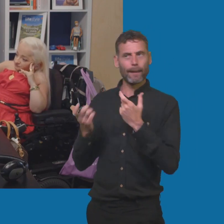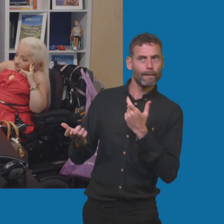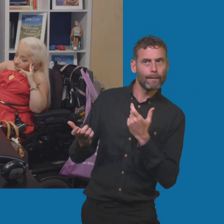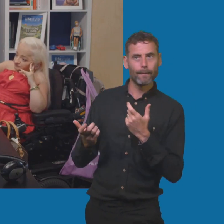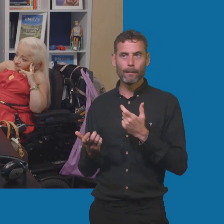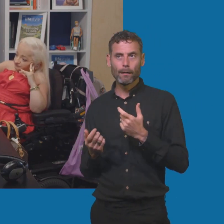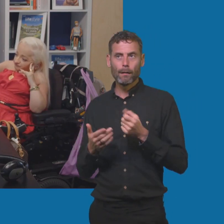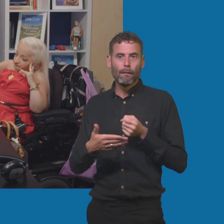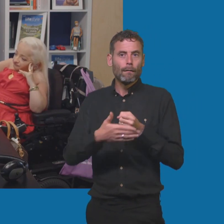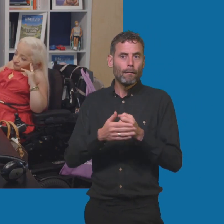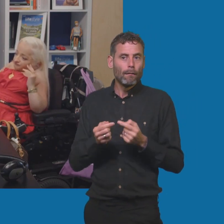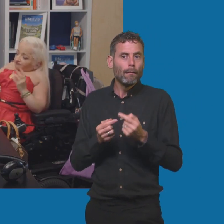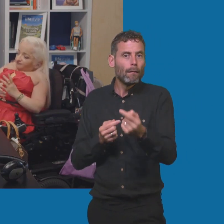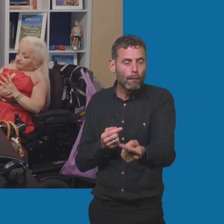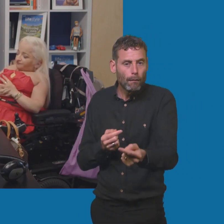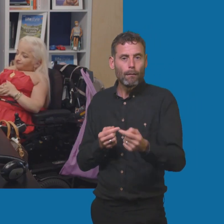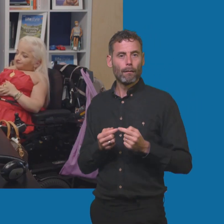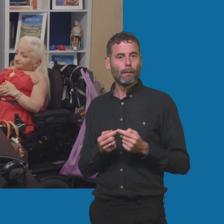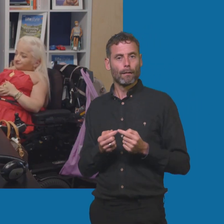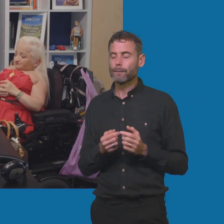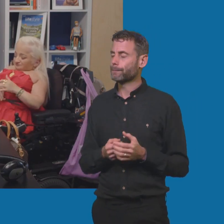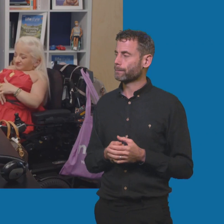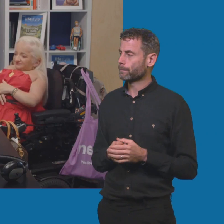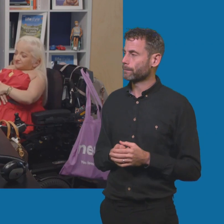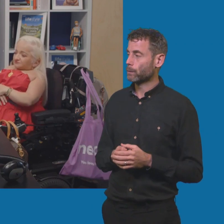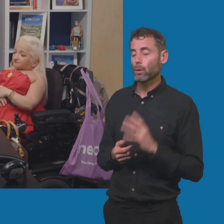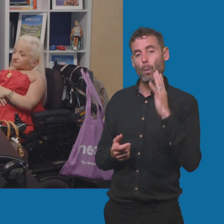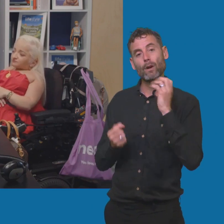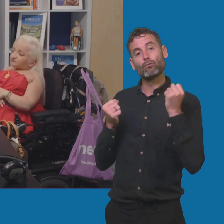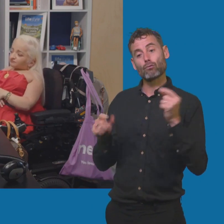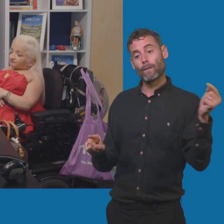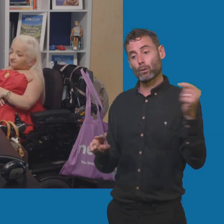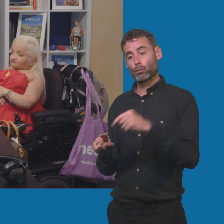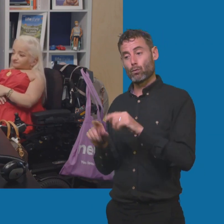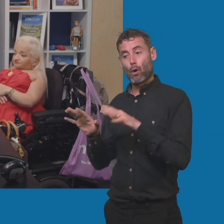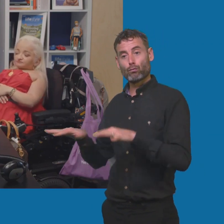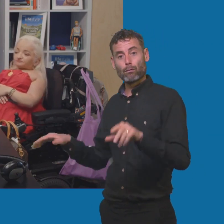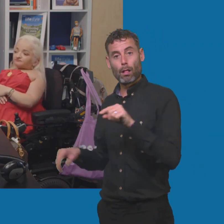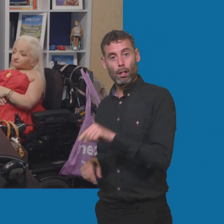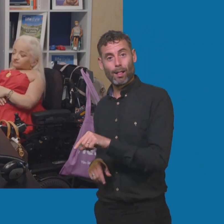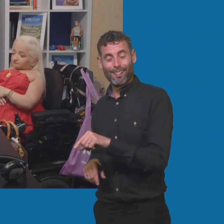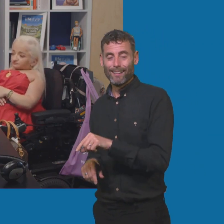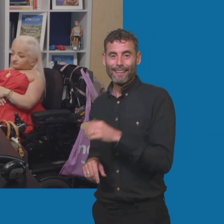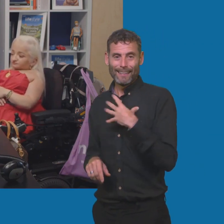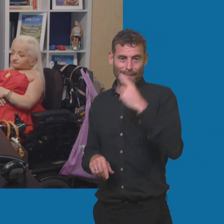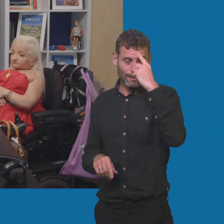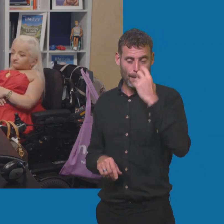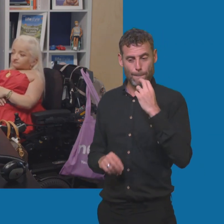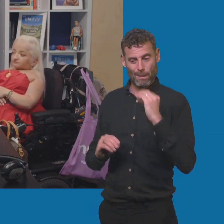more importantly, if you're driving to somewhere rural. So, when you get there and your battery is low. So, if you're doing long journeys in electric cars,